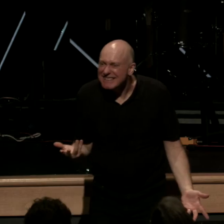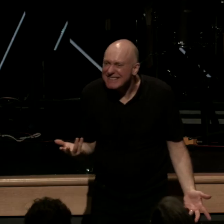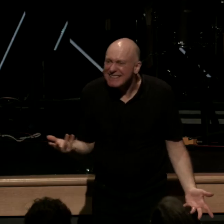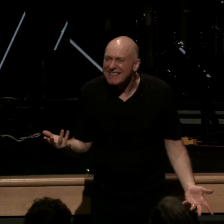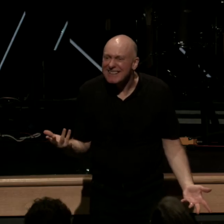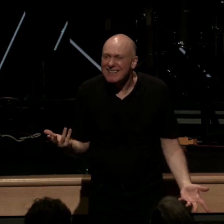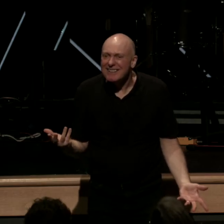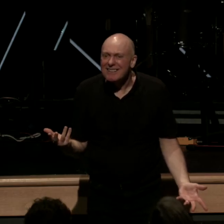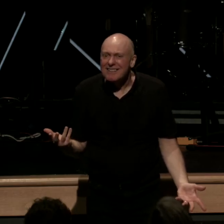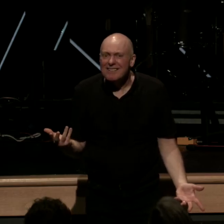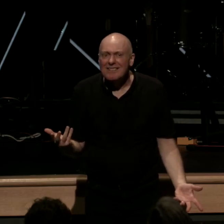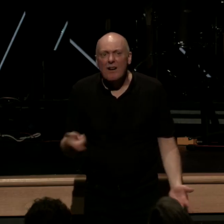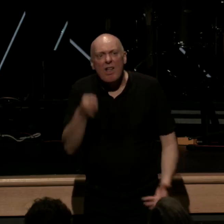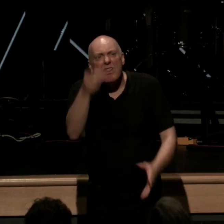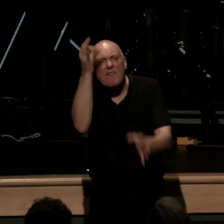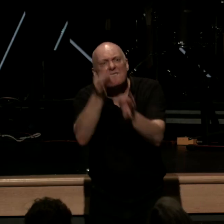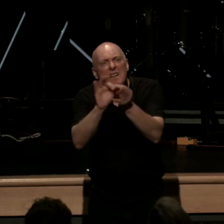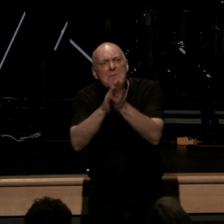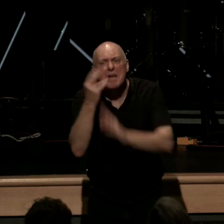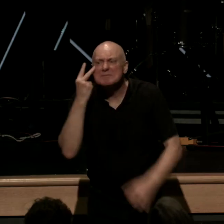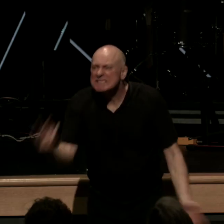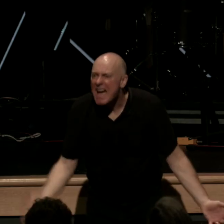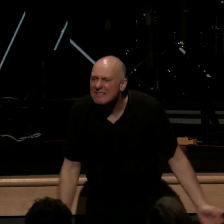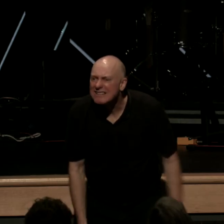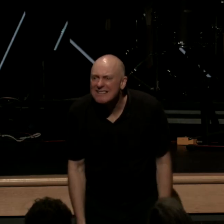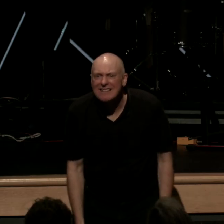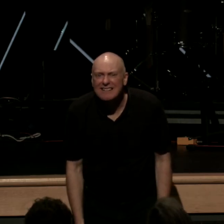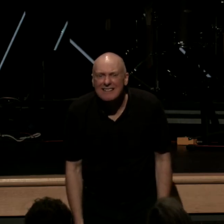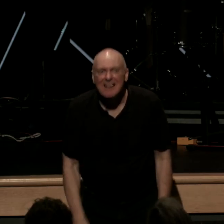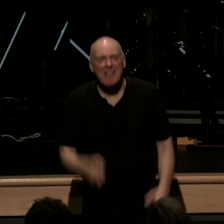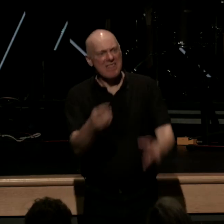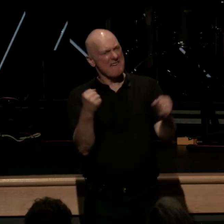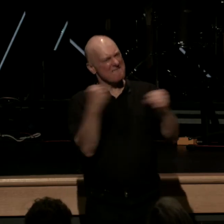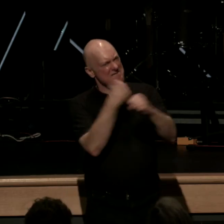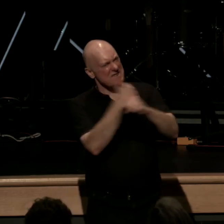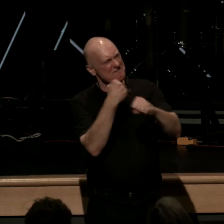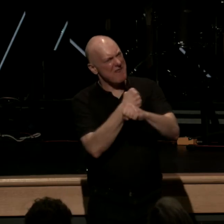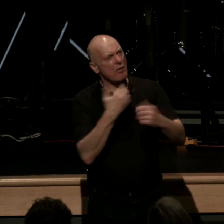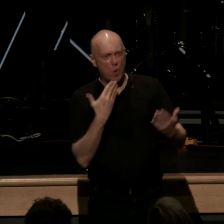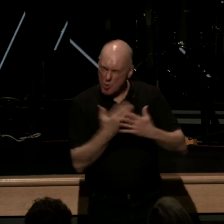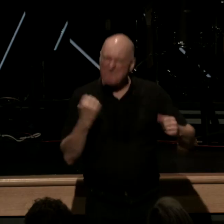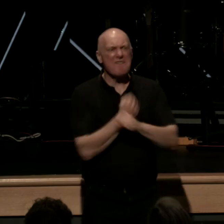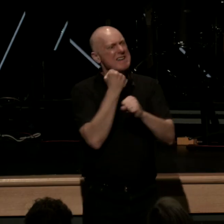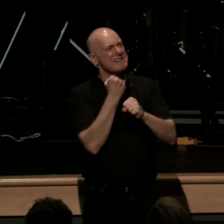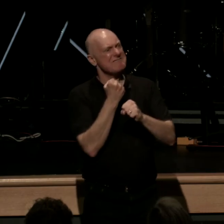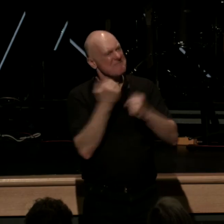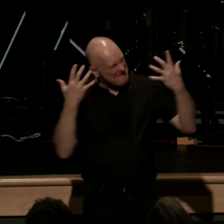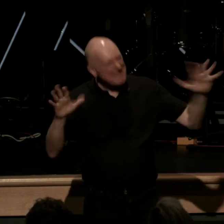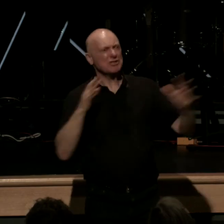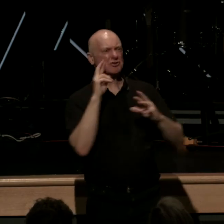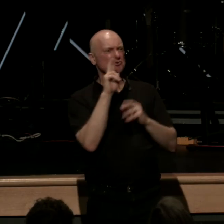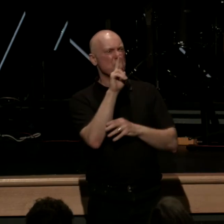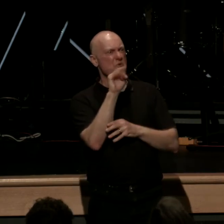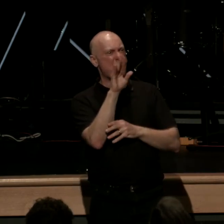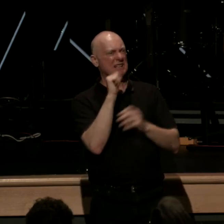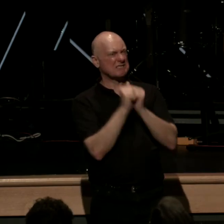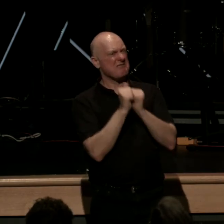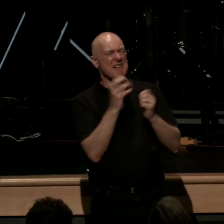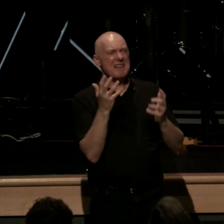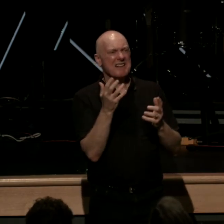now their faith has become sight they fought the good fight they finished the race they they've kept